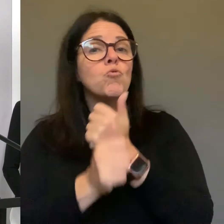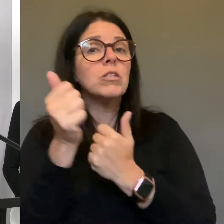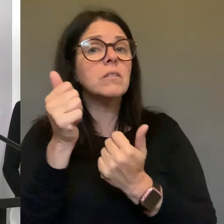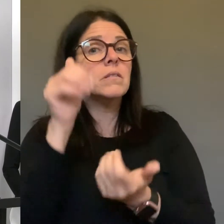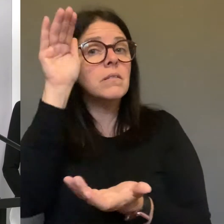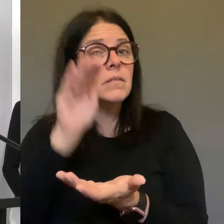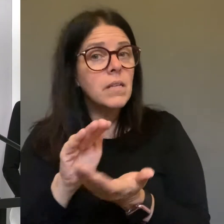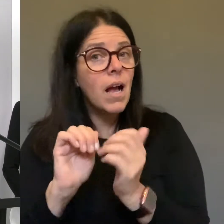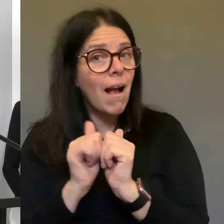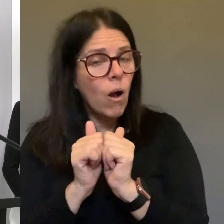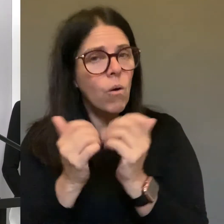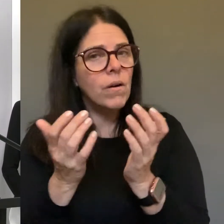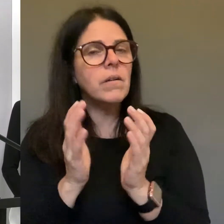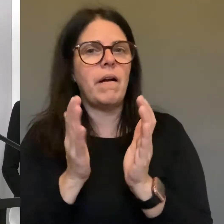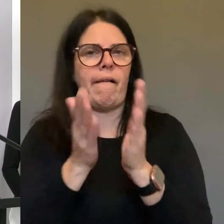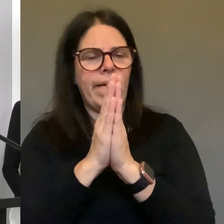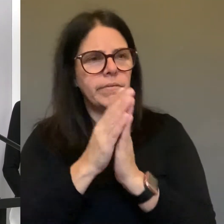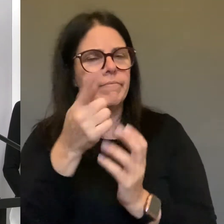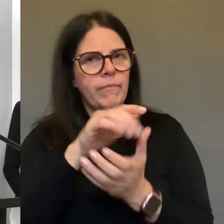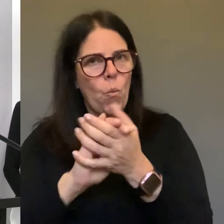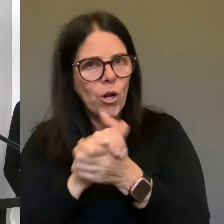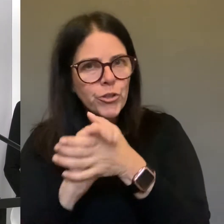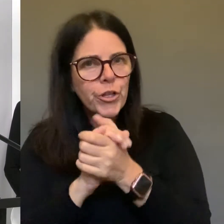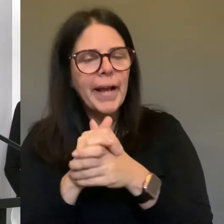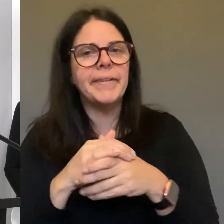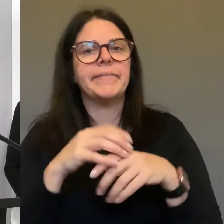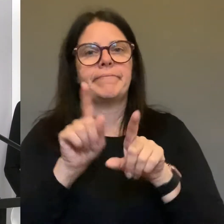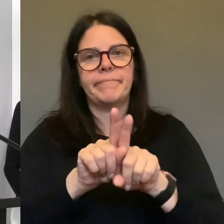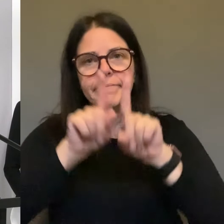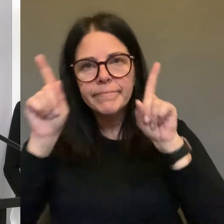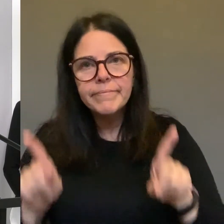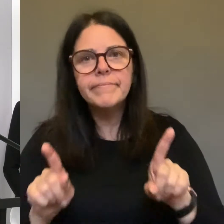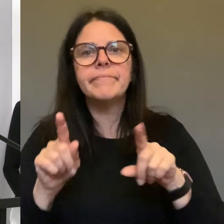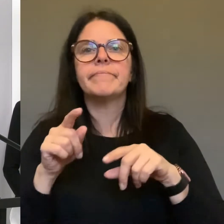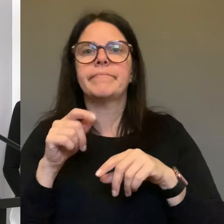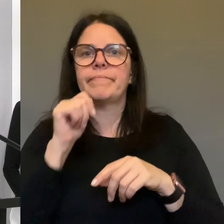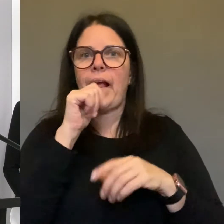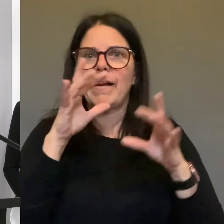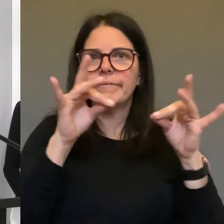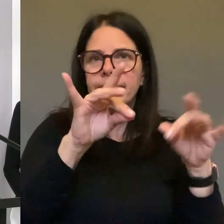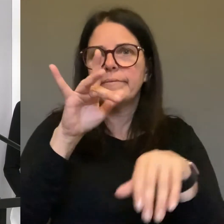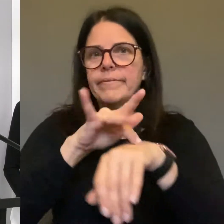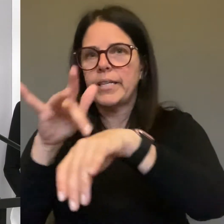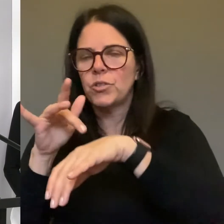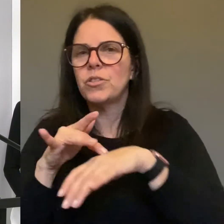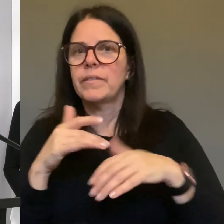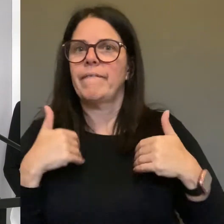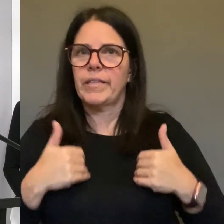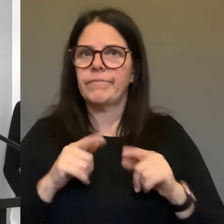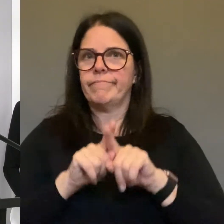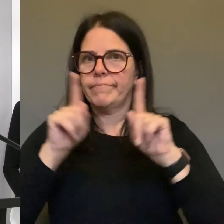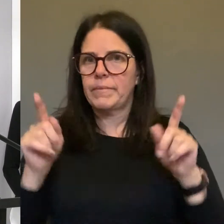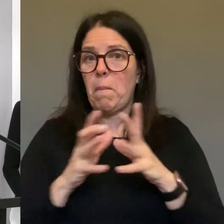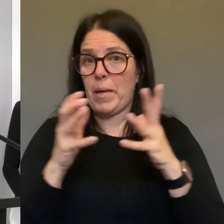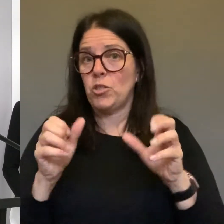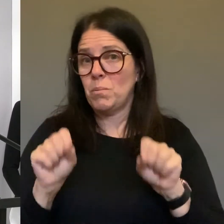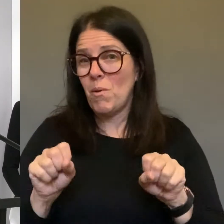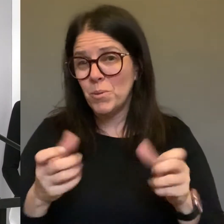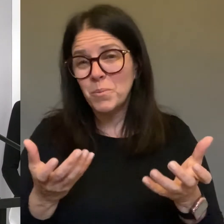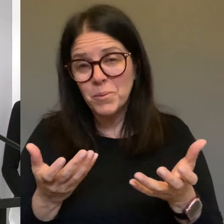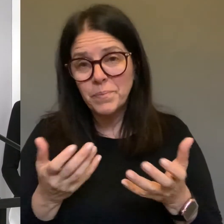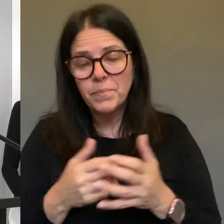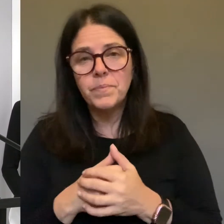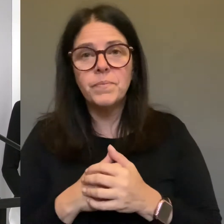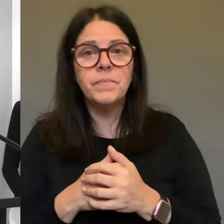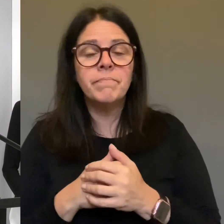that we can mitigate is by asking people to follow those behaviors and washing their hands and maintaining physical distancing